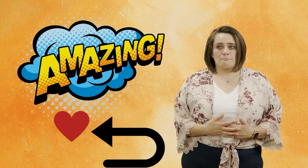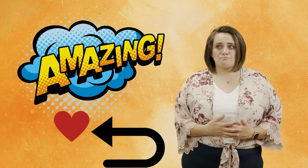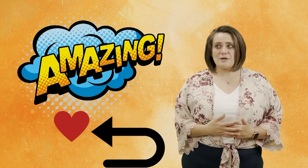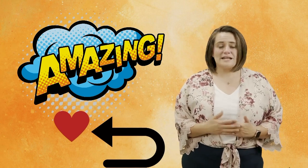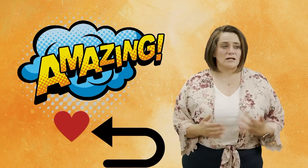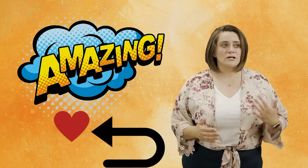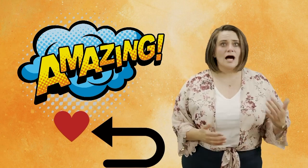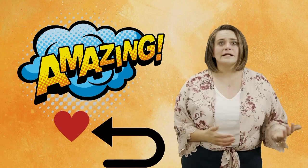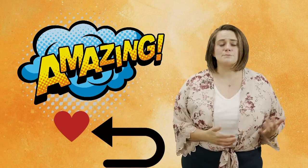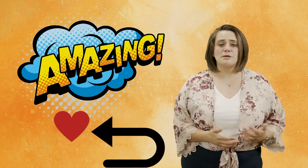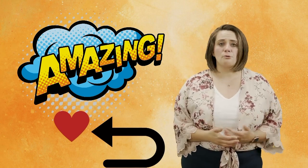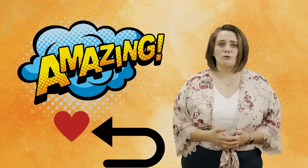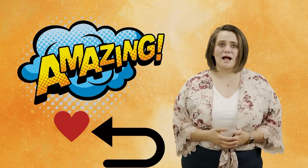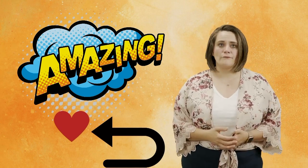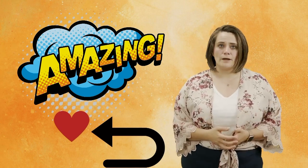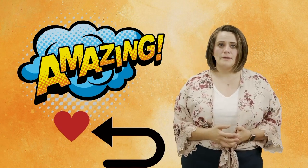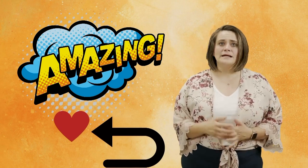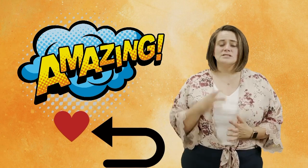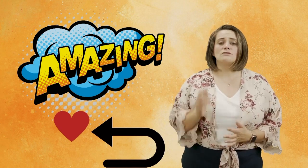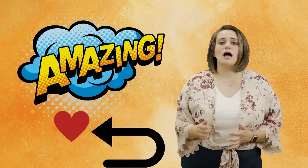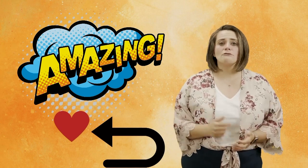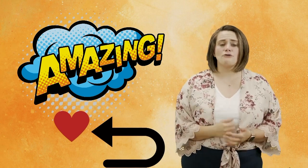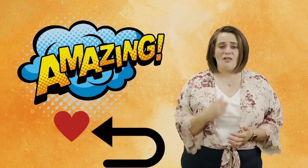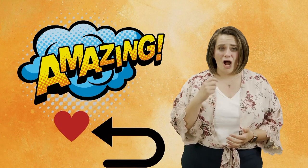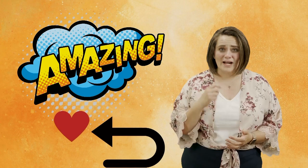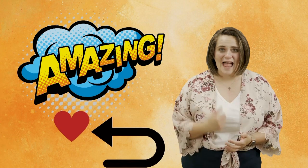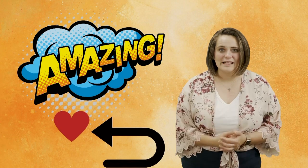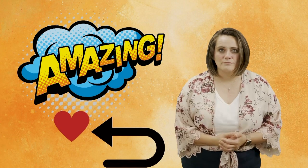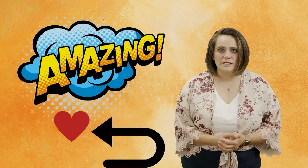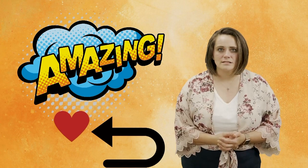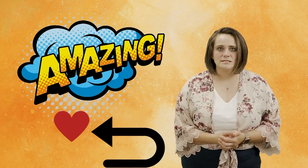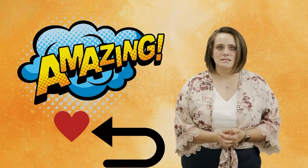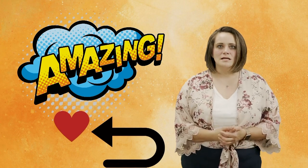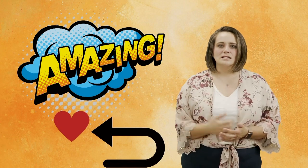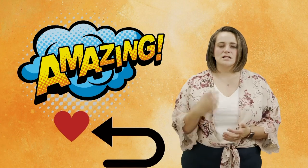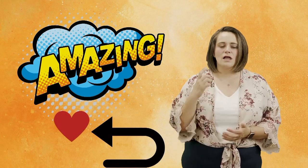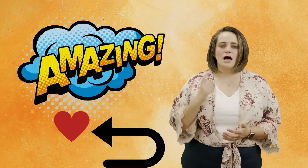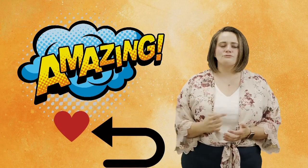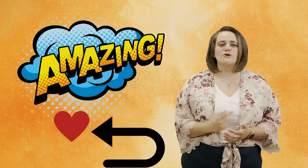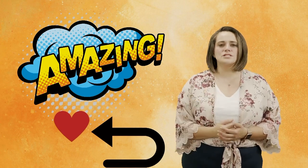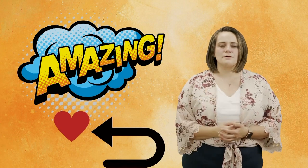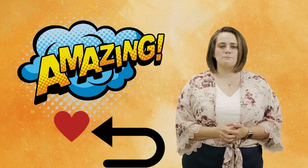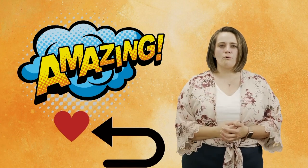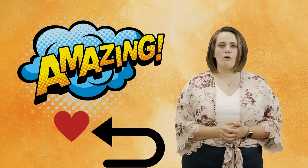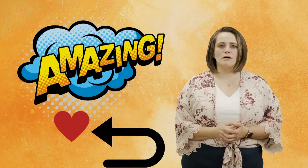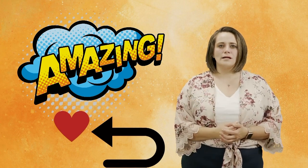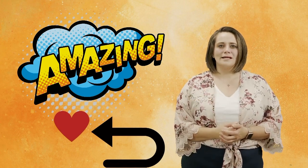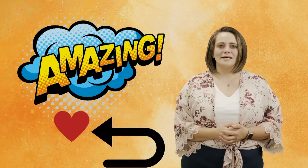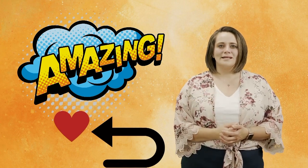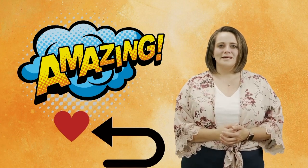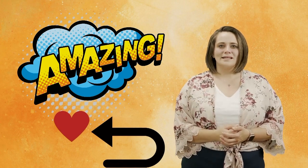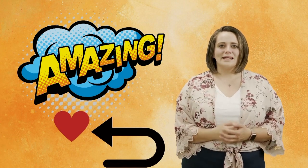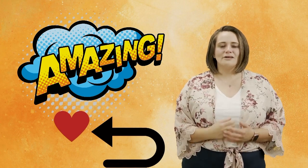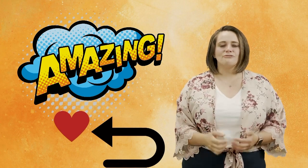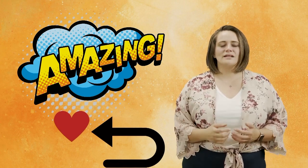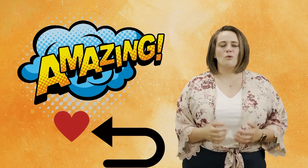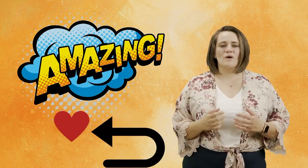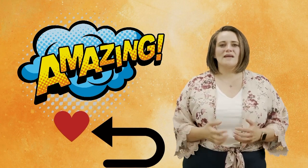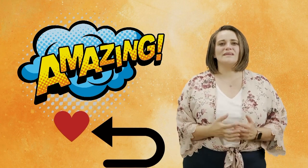being unkind to people around them to love our enemies to love those people even when